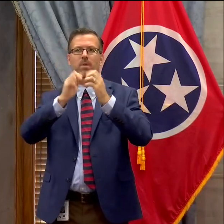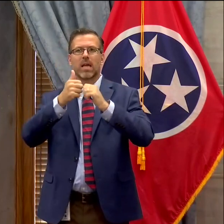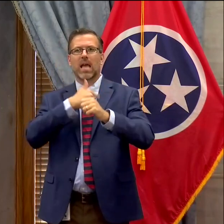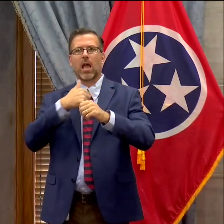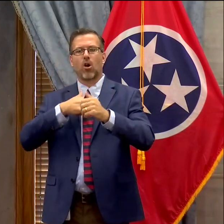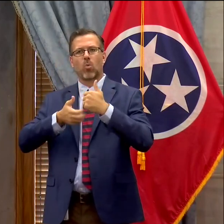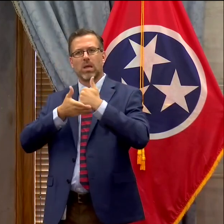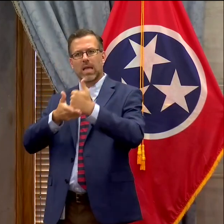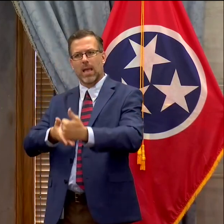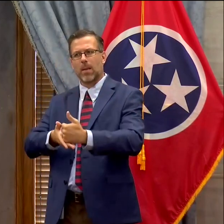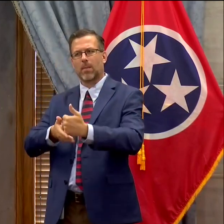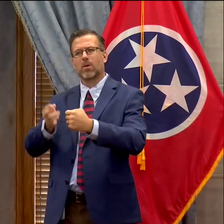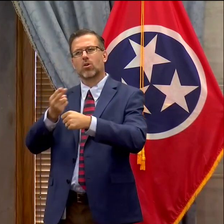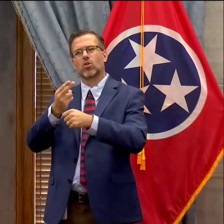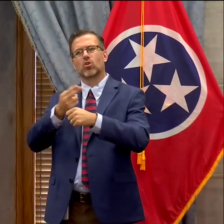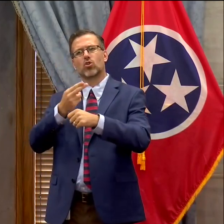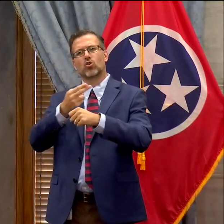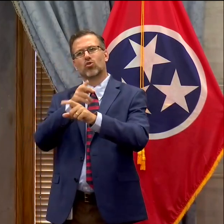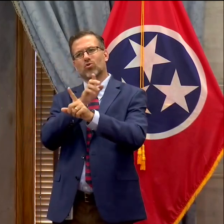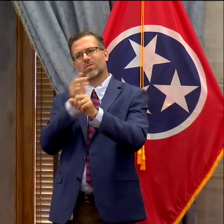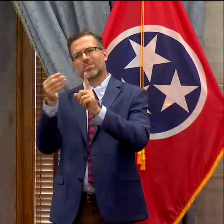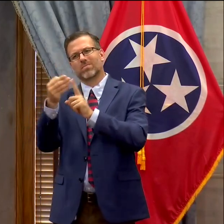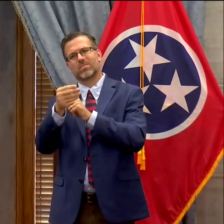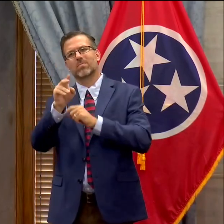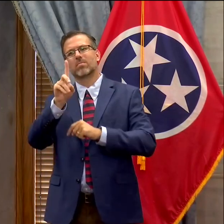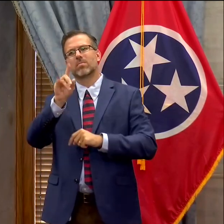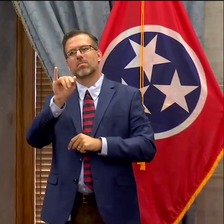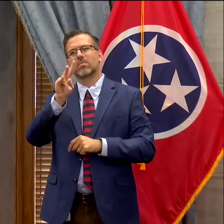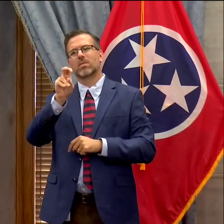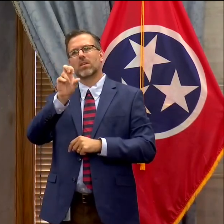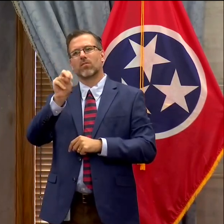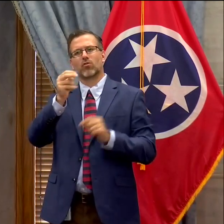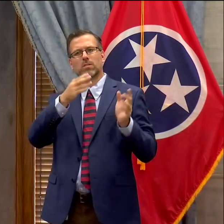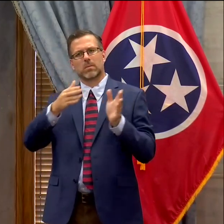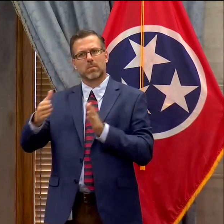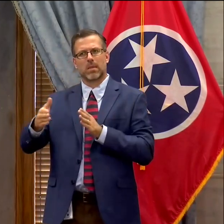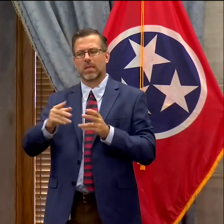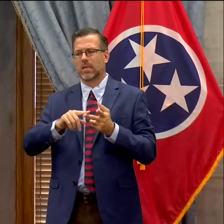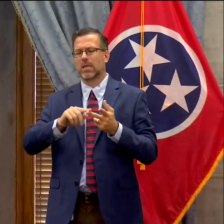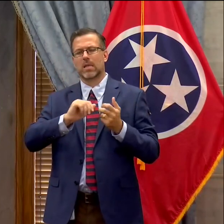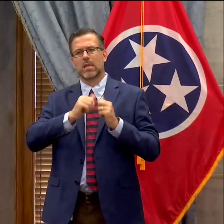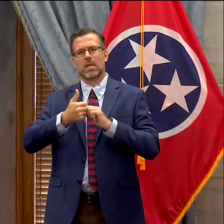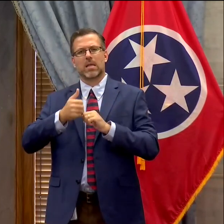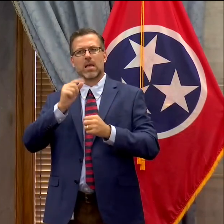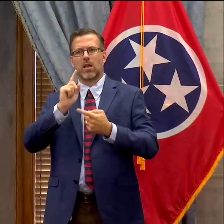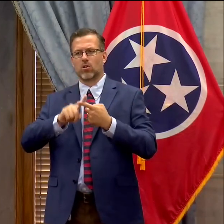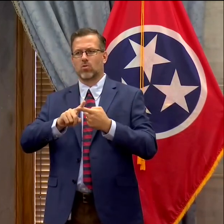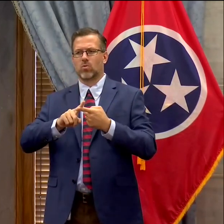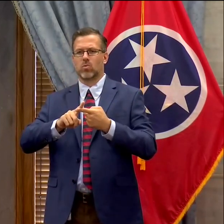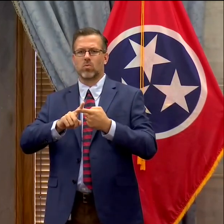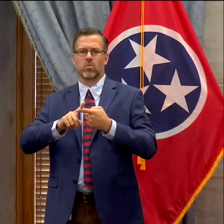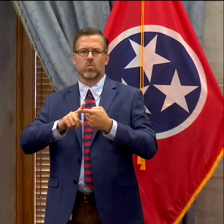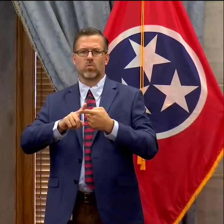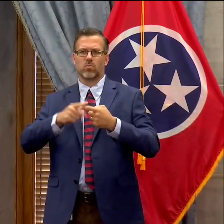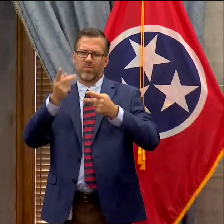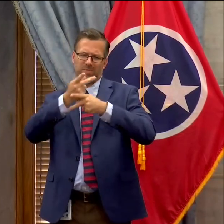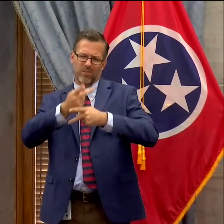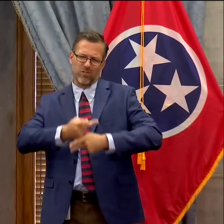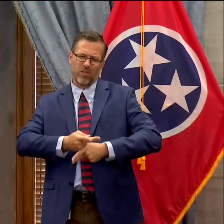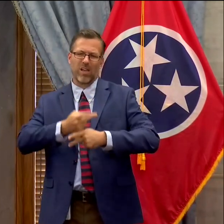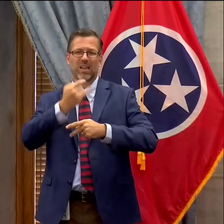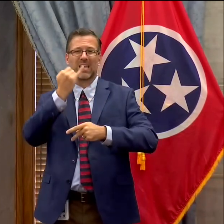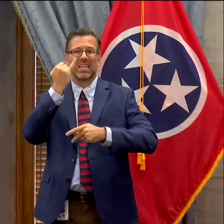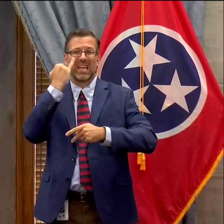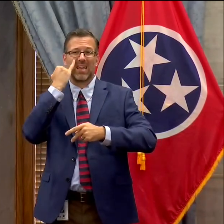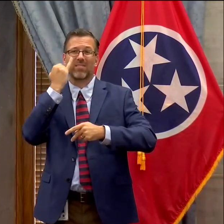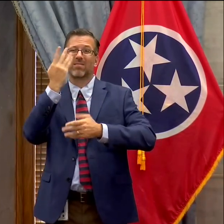you use diversion, how you use community supervision, what you do with reentry, how you look at sentencing grids and and make changes